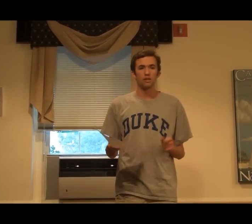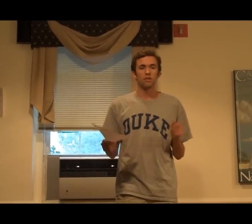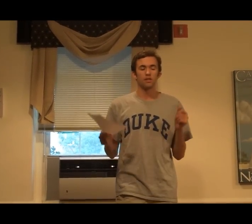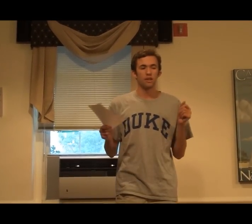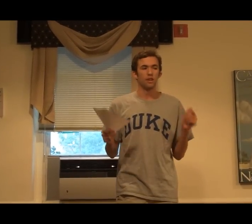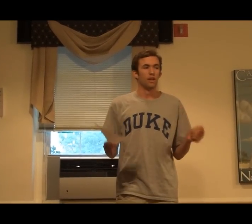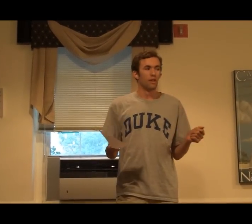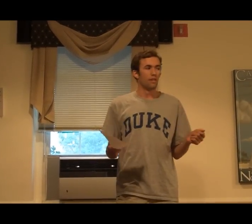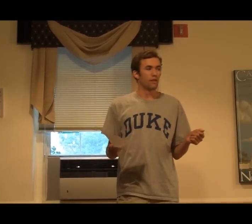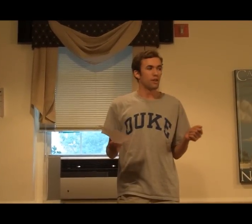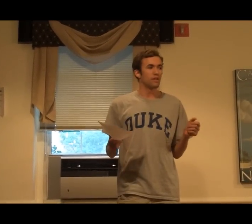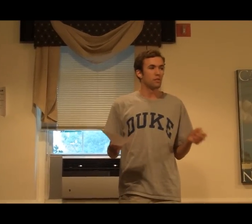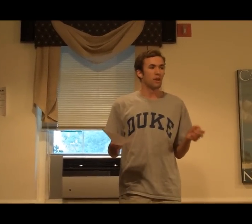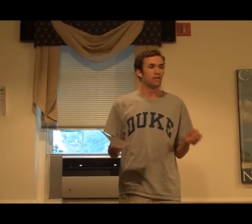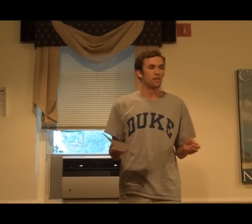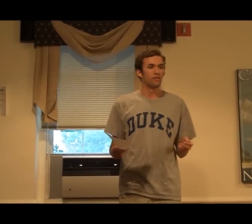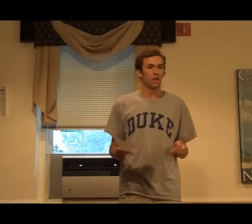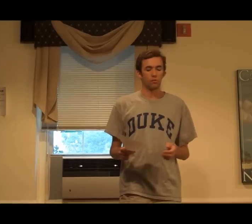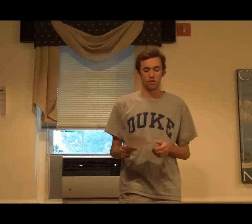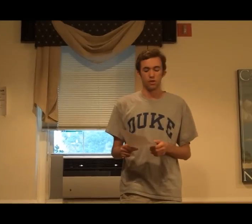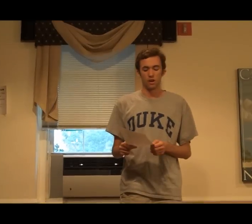to stress that there is the basis of language there.